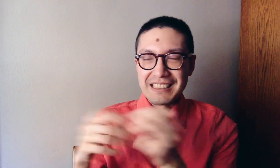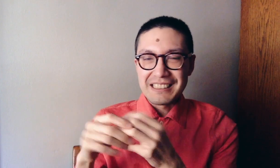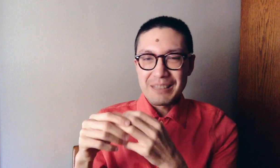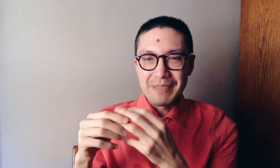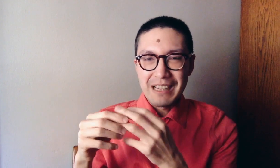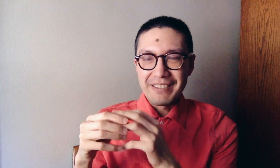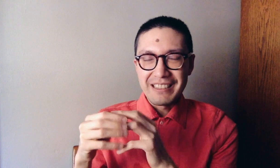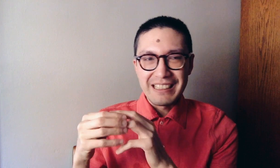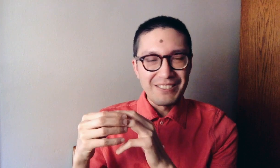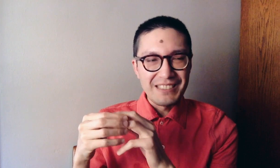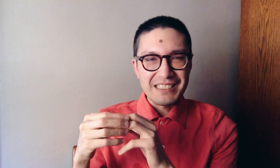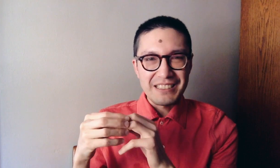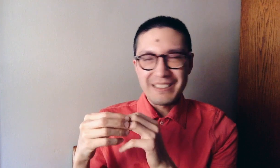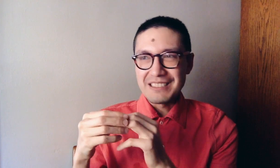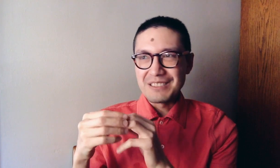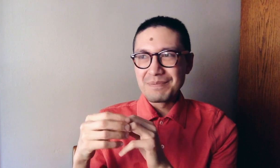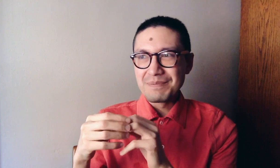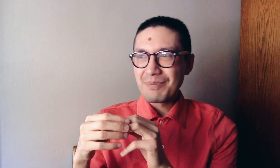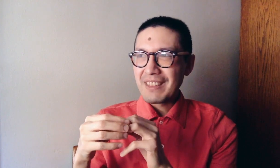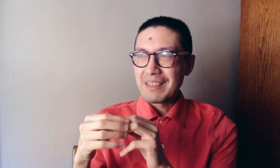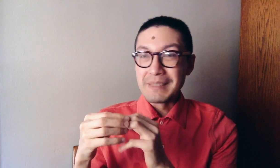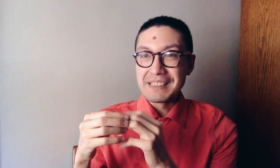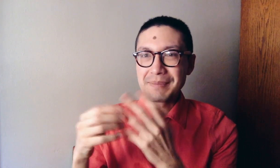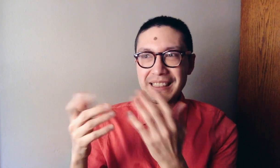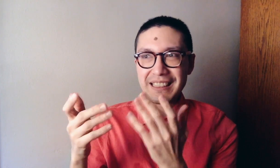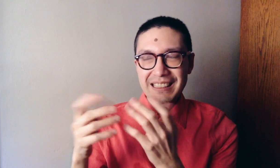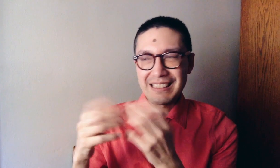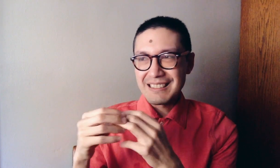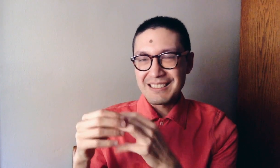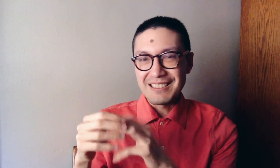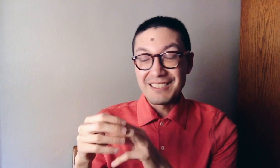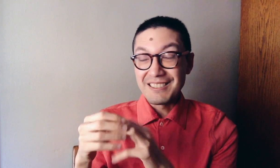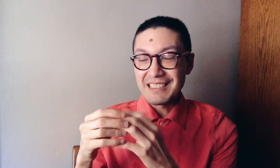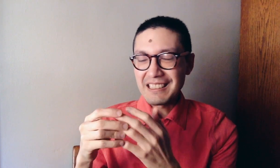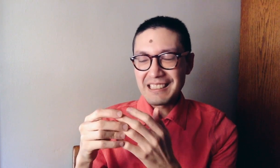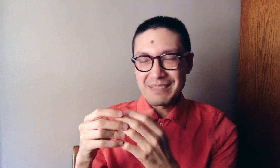discombivulated once in a while, misspeaking all the time,